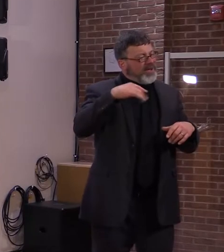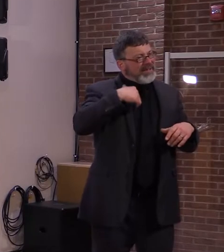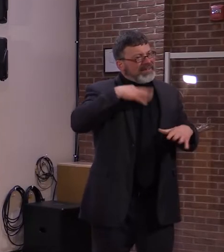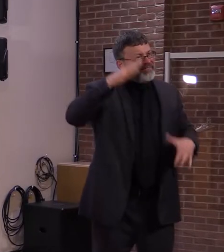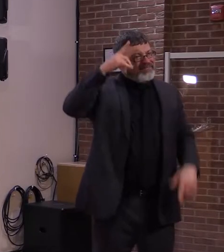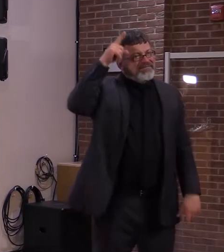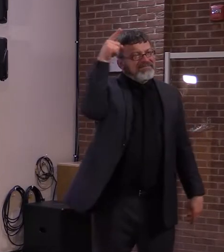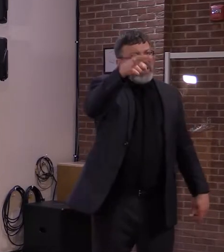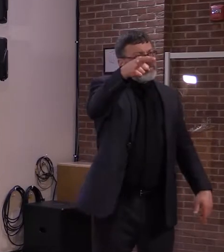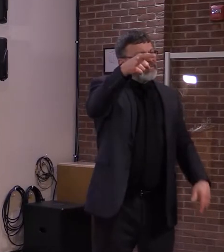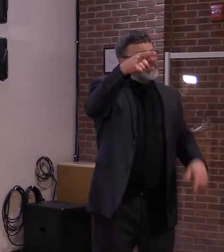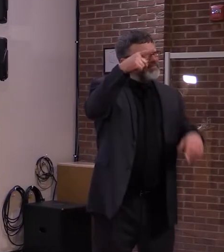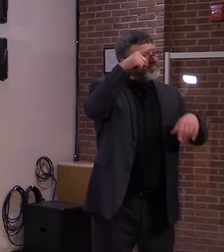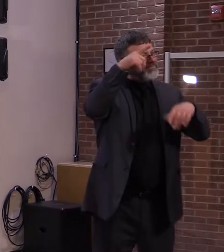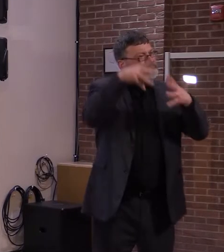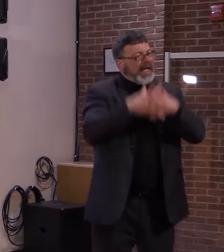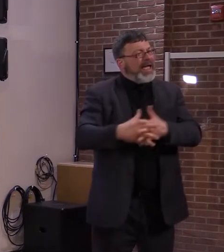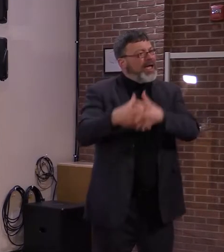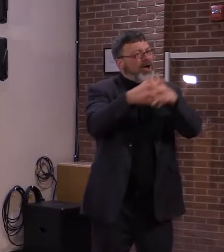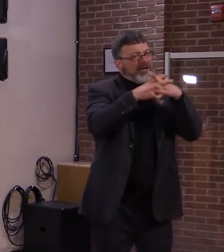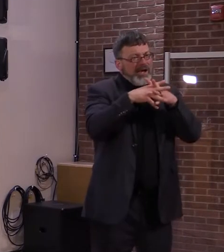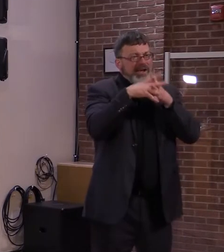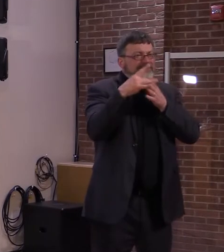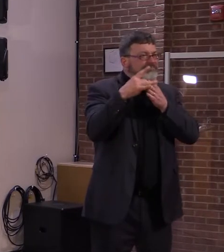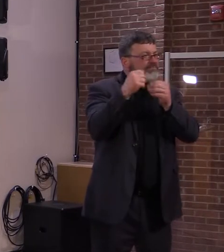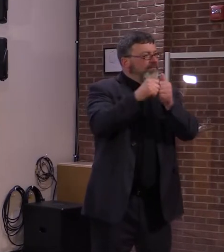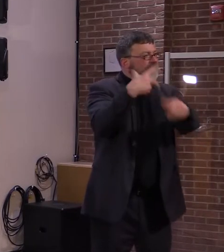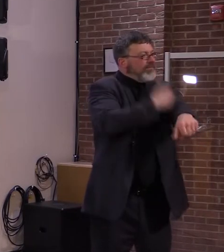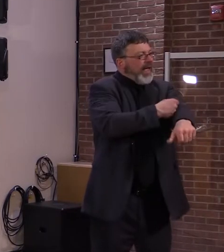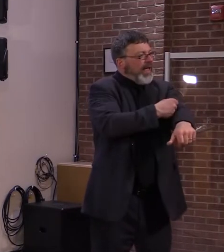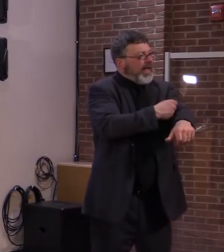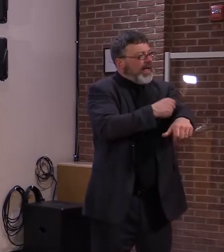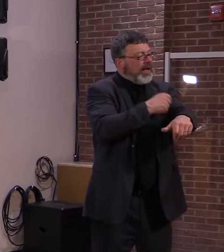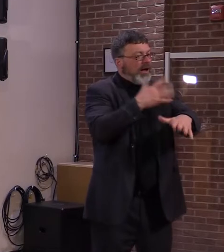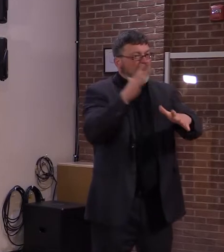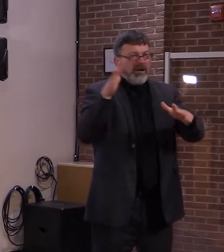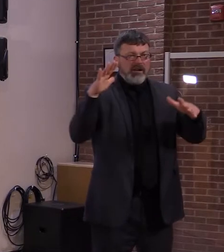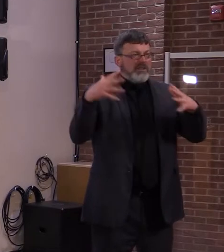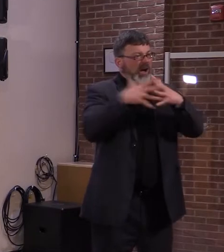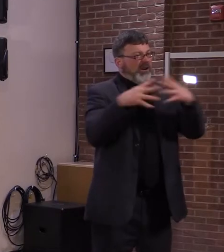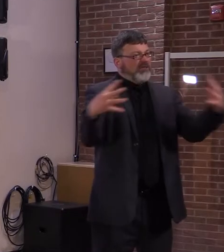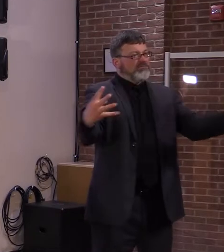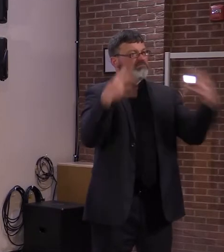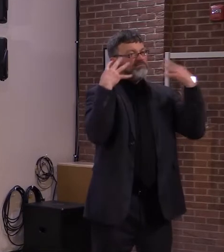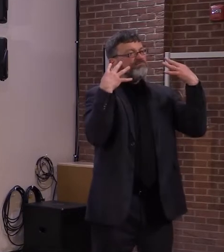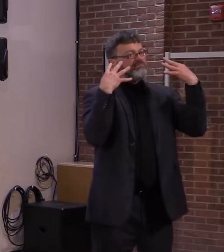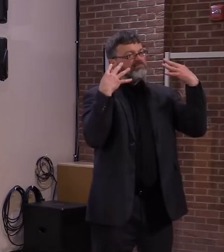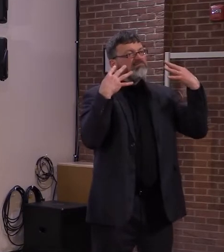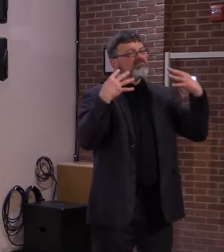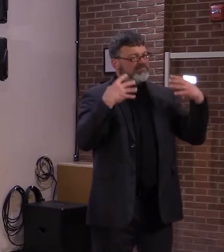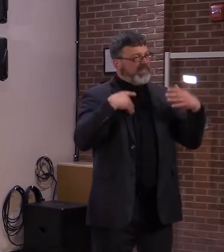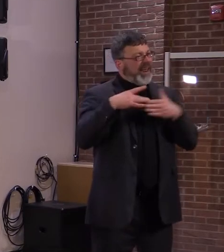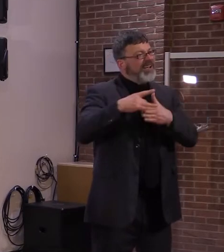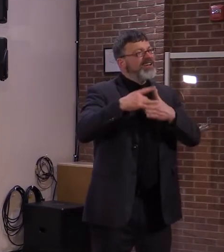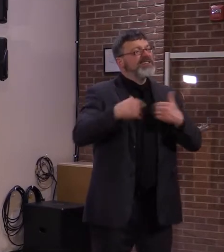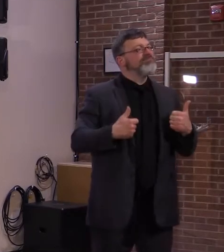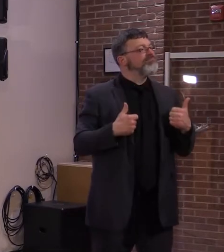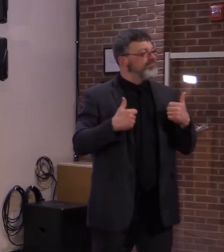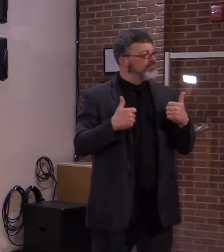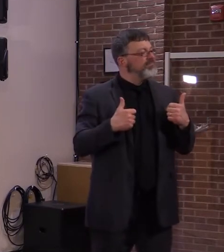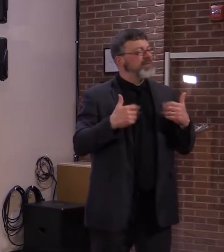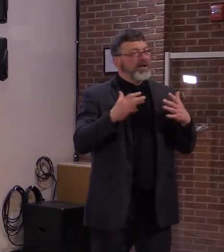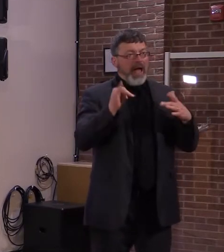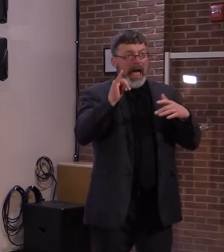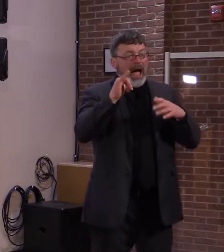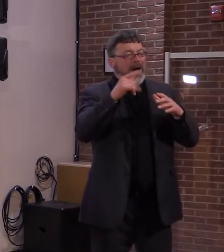so let's make sure that continues and get as many of your friends and family vaccinated as soon as possible.